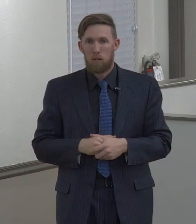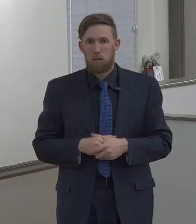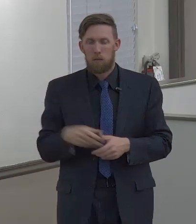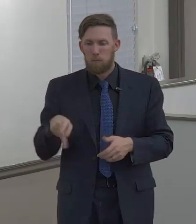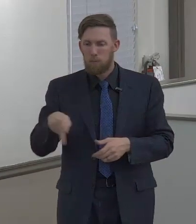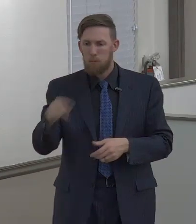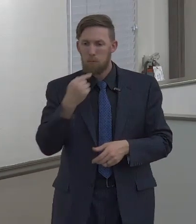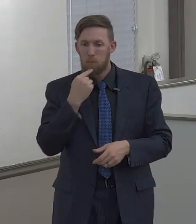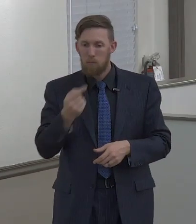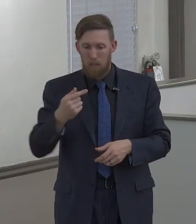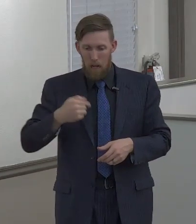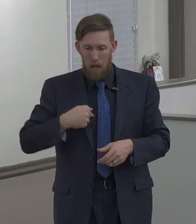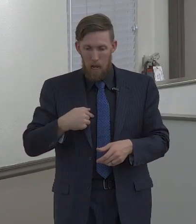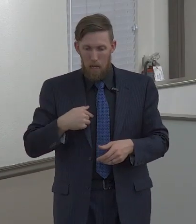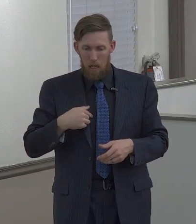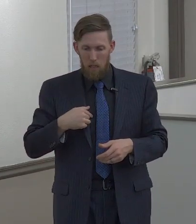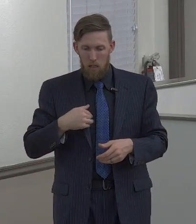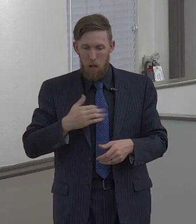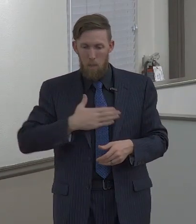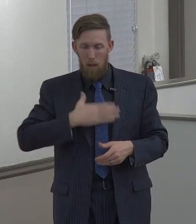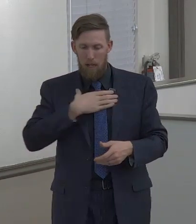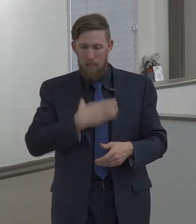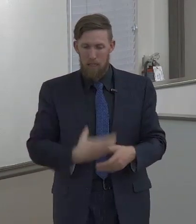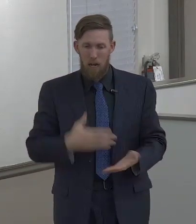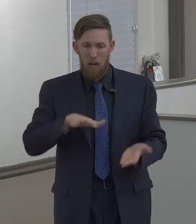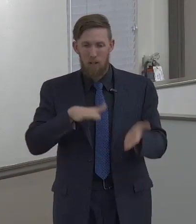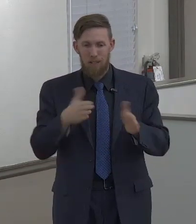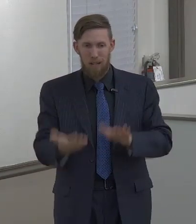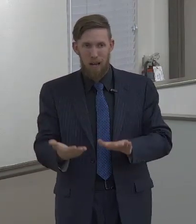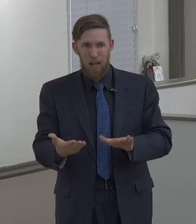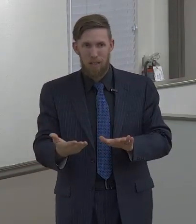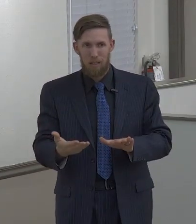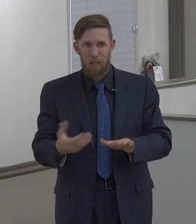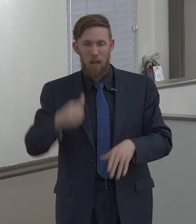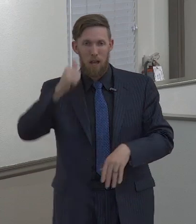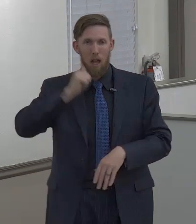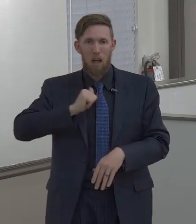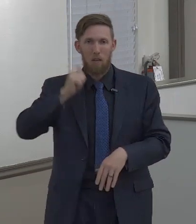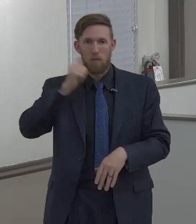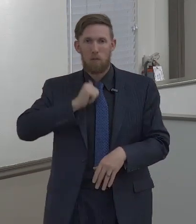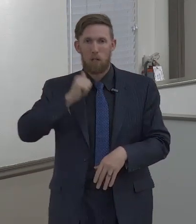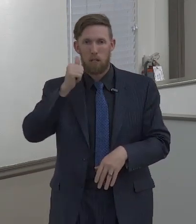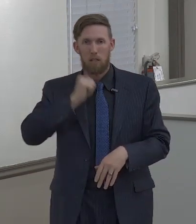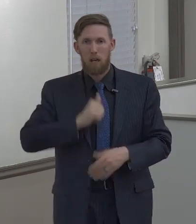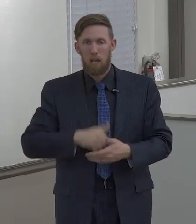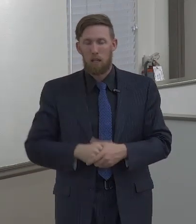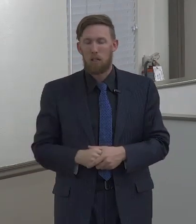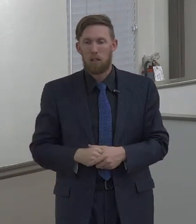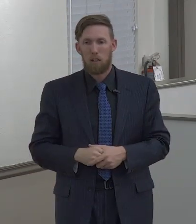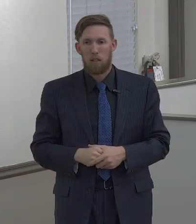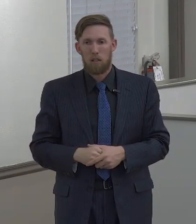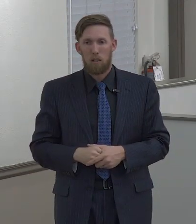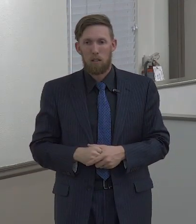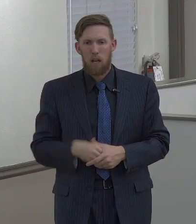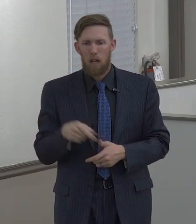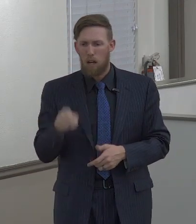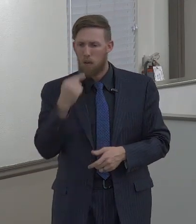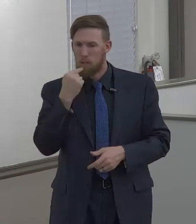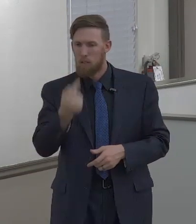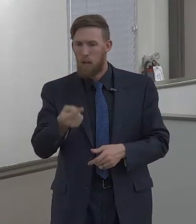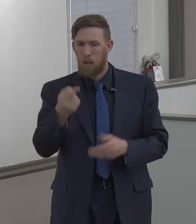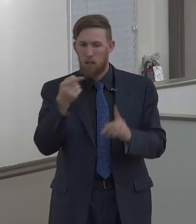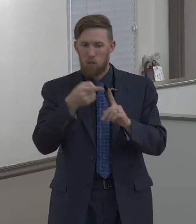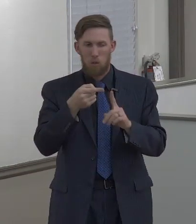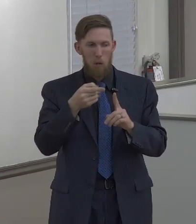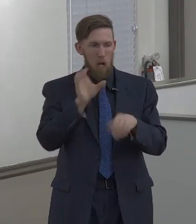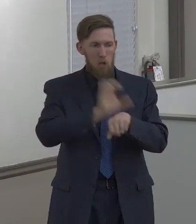15, or the phrase, I die daily. The Apostle Paul said he died daily. And when he said that, what he was saying